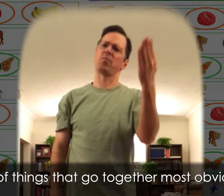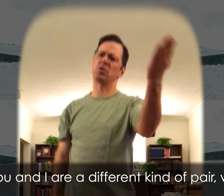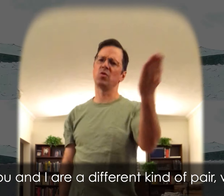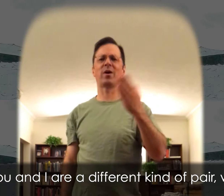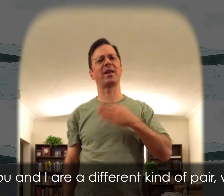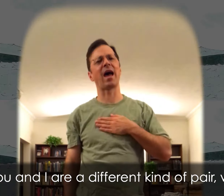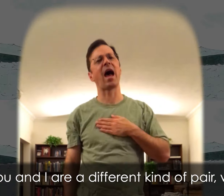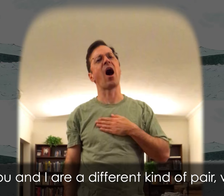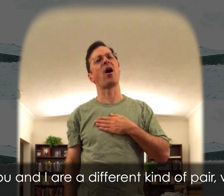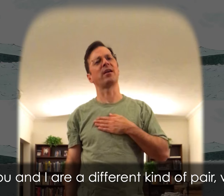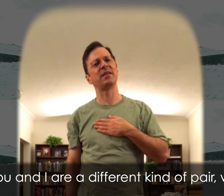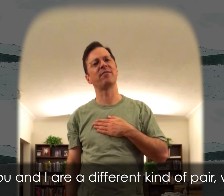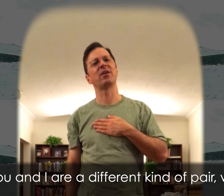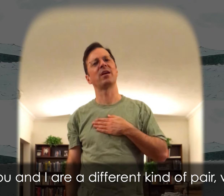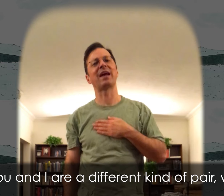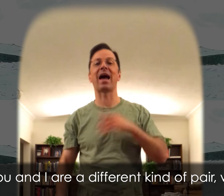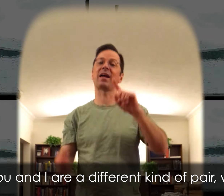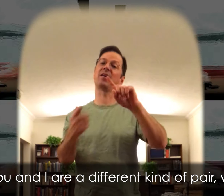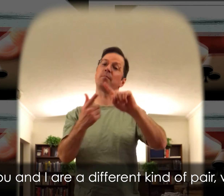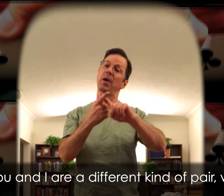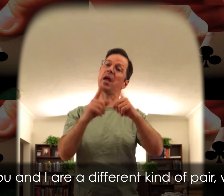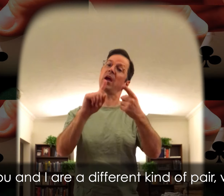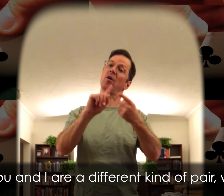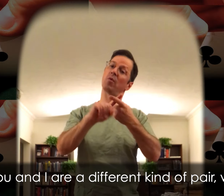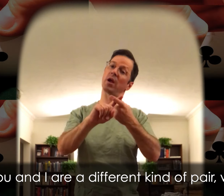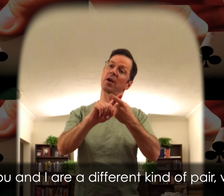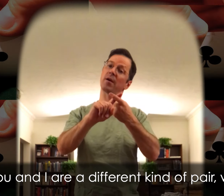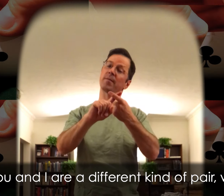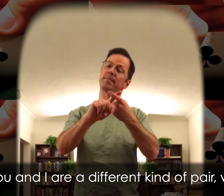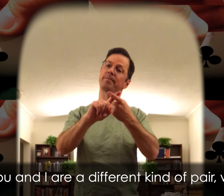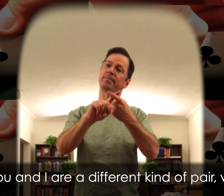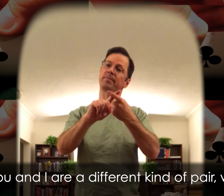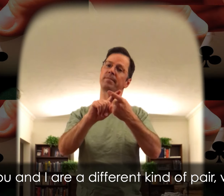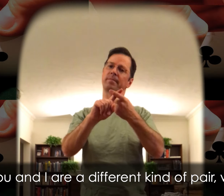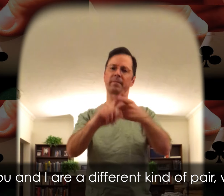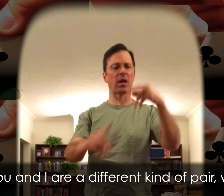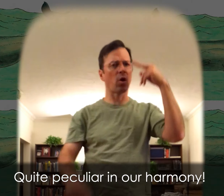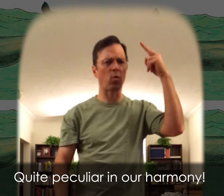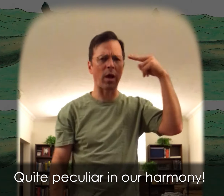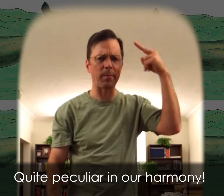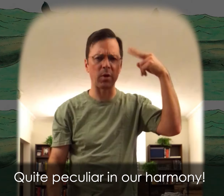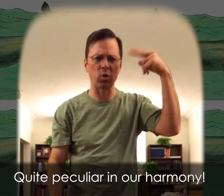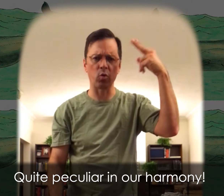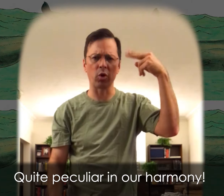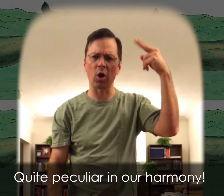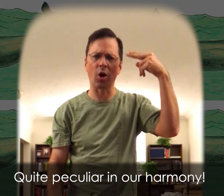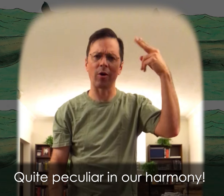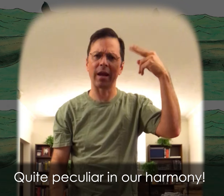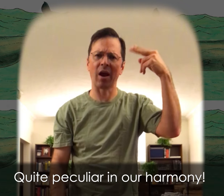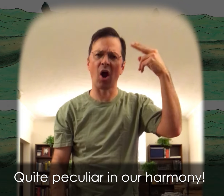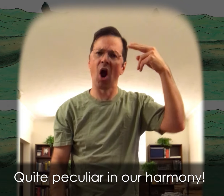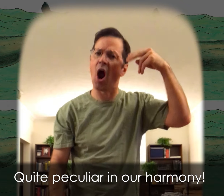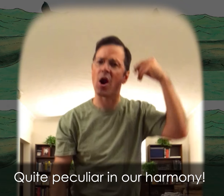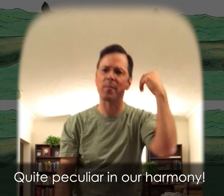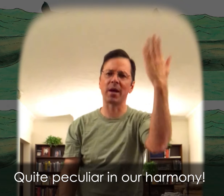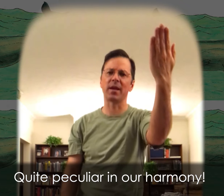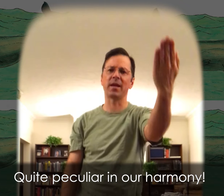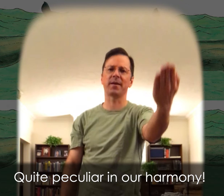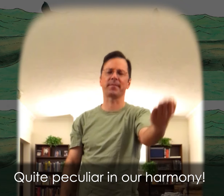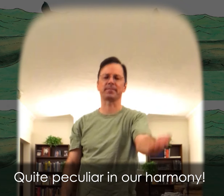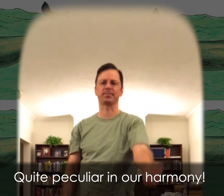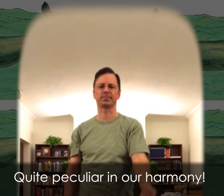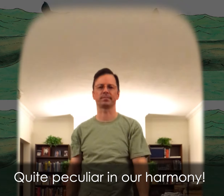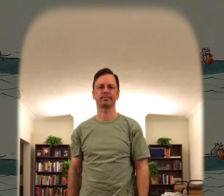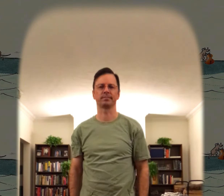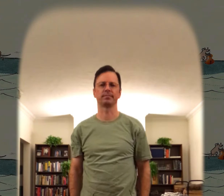But you and I are a different kind of pair We're quite peculiar in our harmony